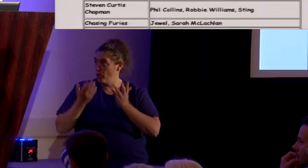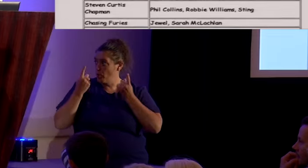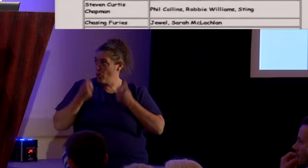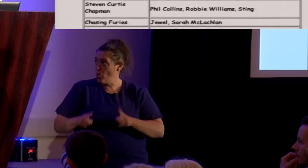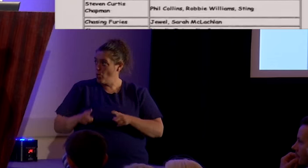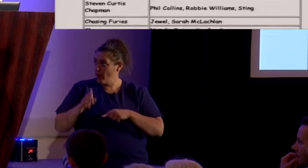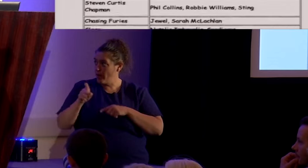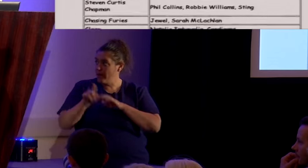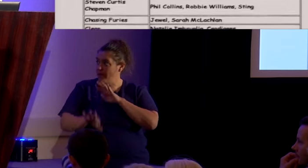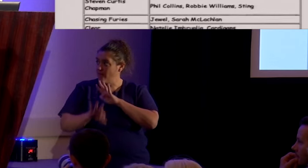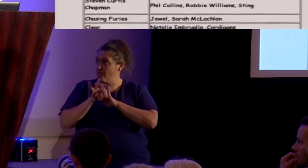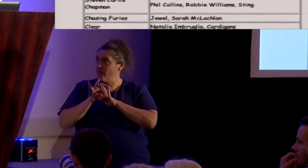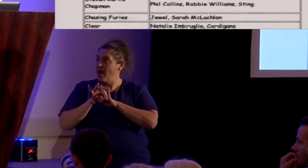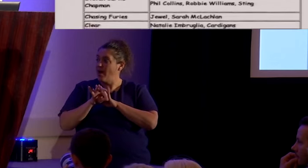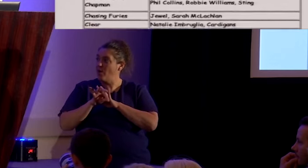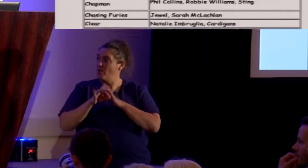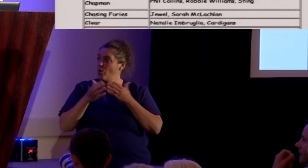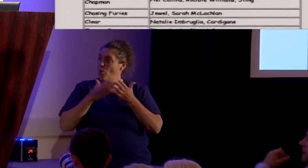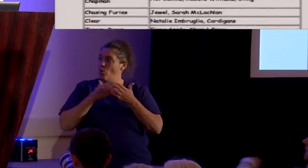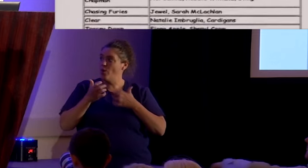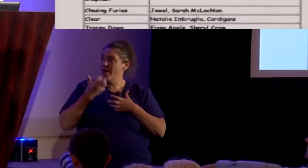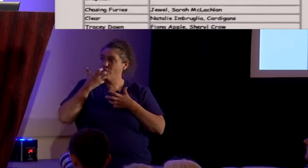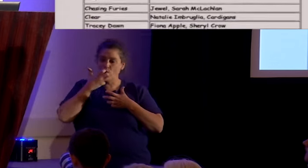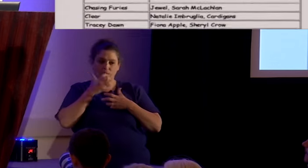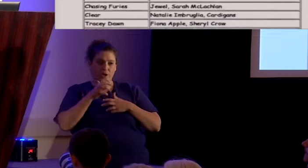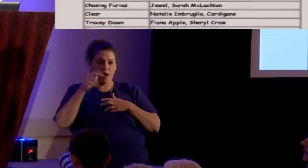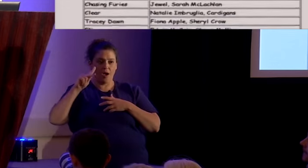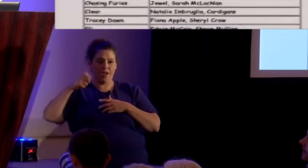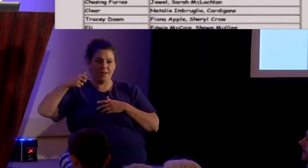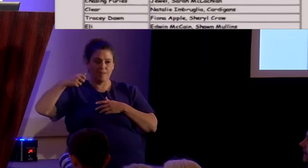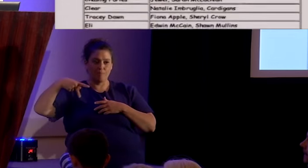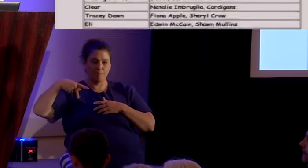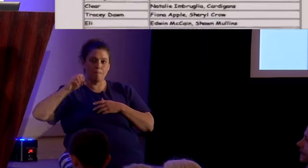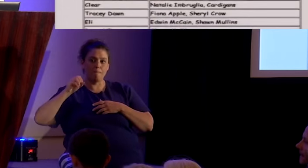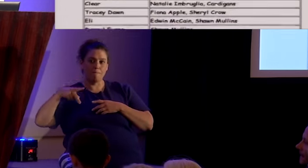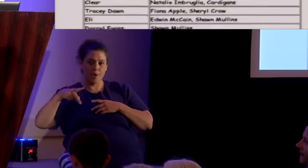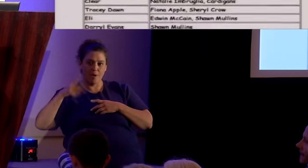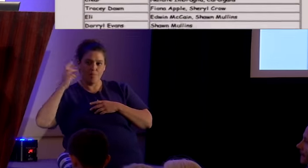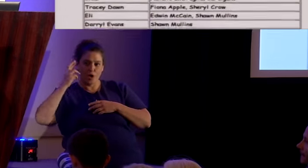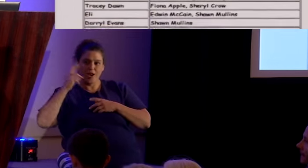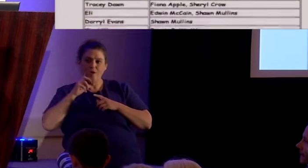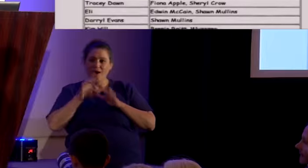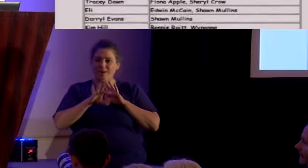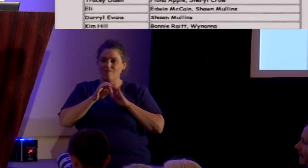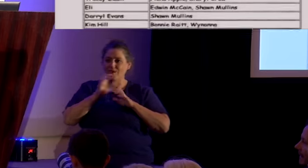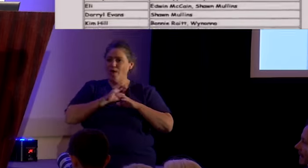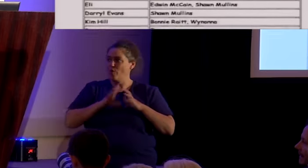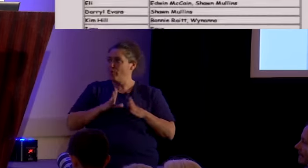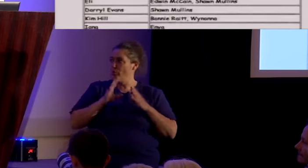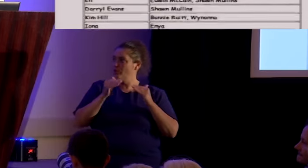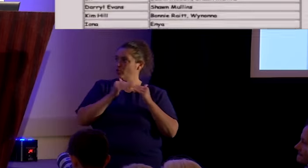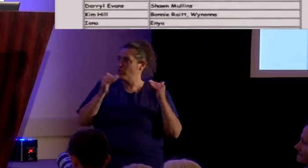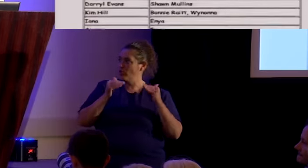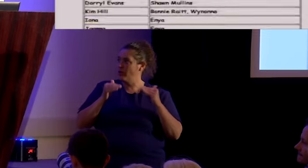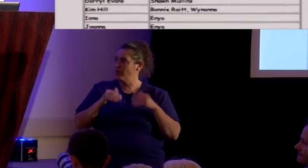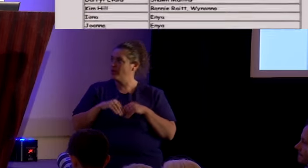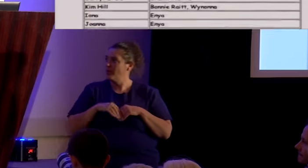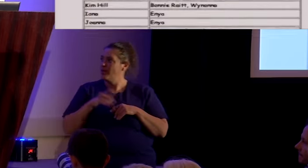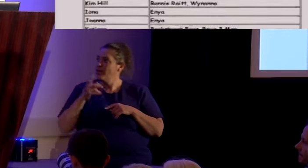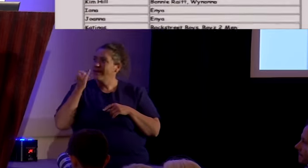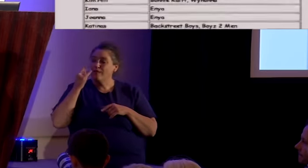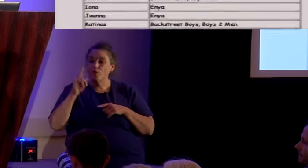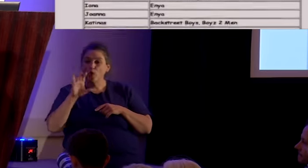found what was hot on pop radio and he found the christian equivalent and he charted it you like sherald crow you like susan